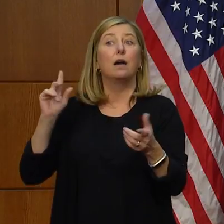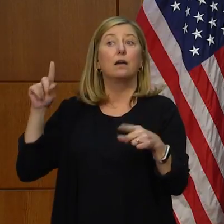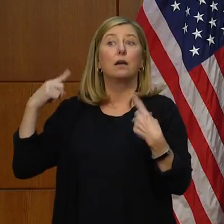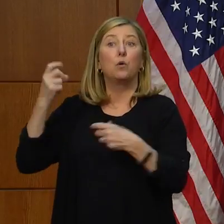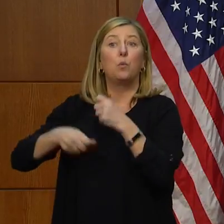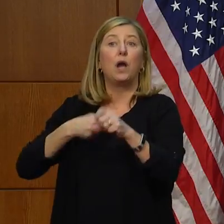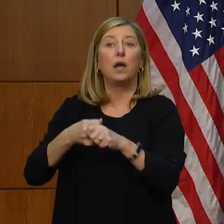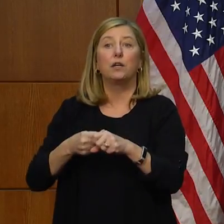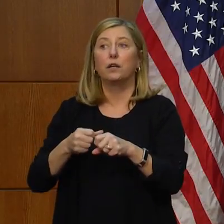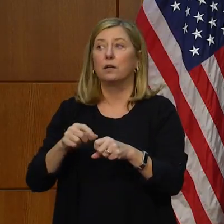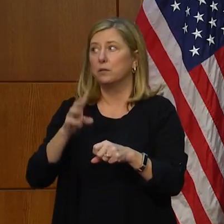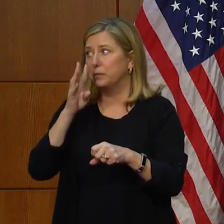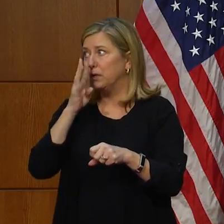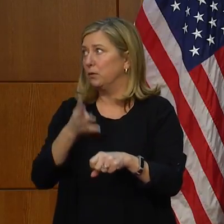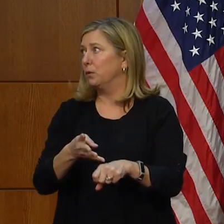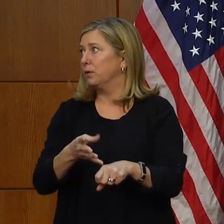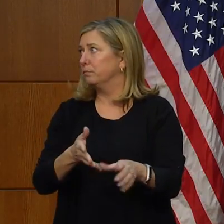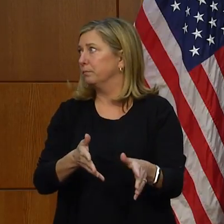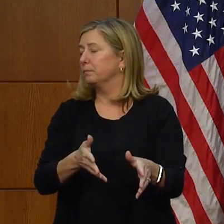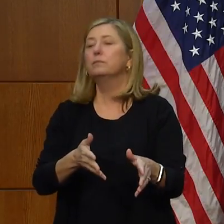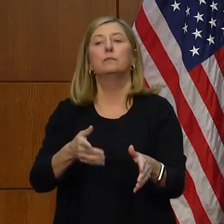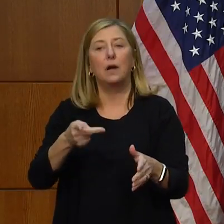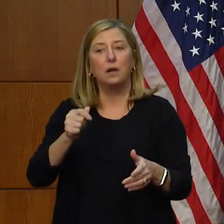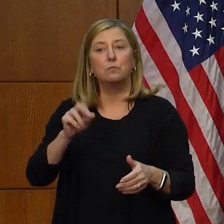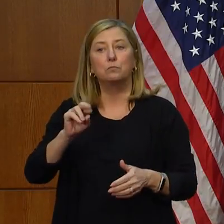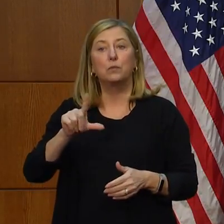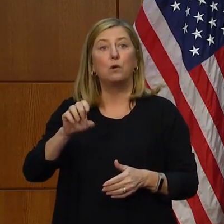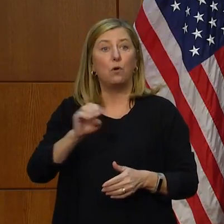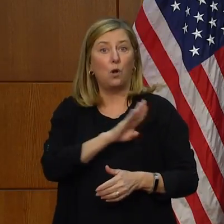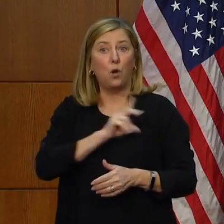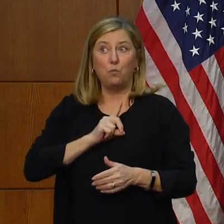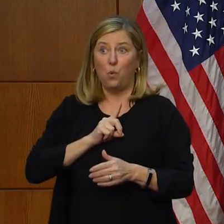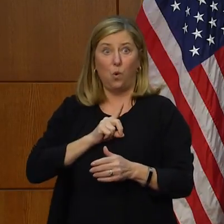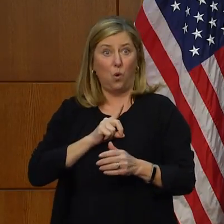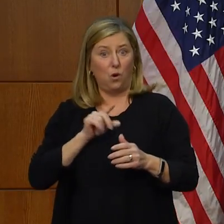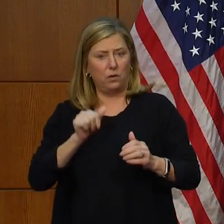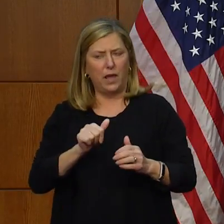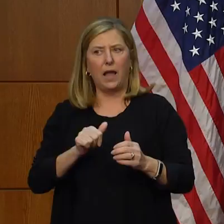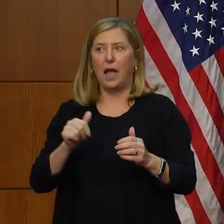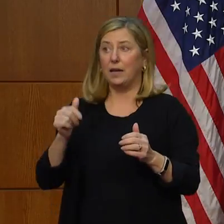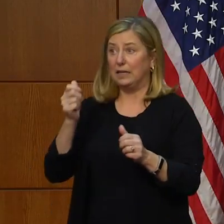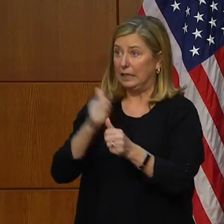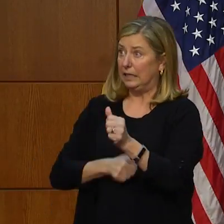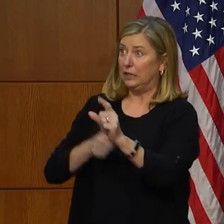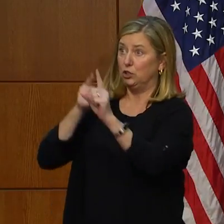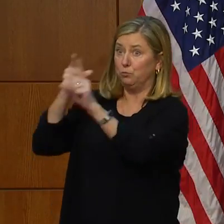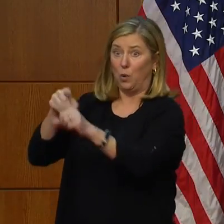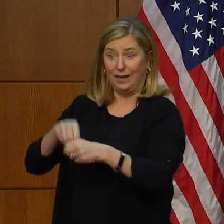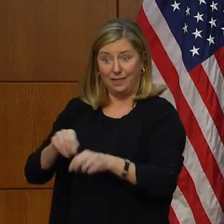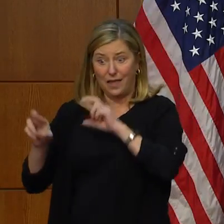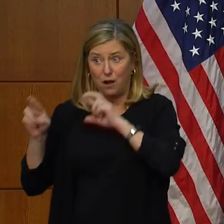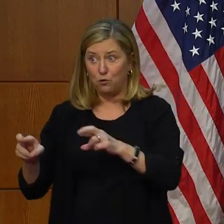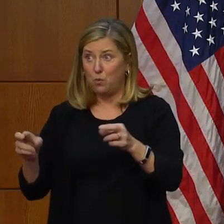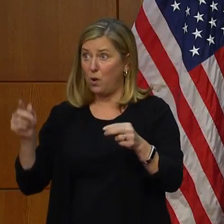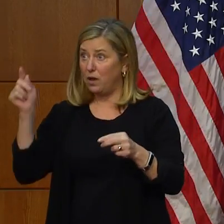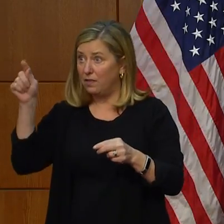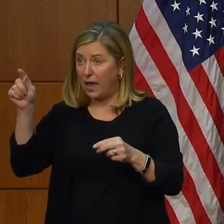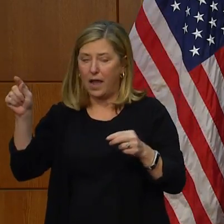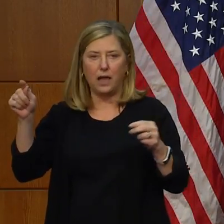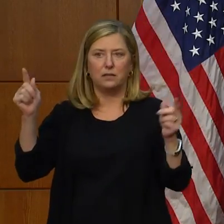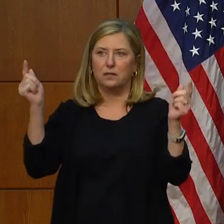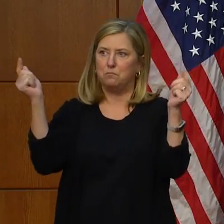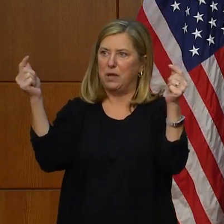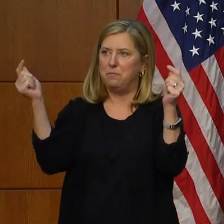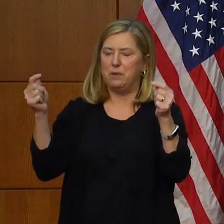or very minimal reporting, but the parole board itself came out with a point-by-point rebuttal to that six-page report, pointing out chapter and verse